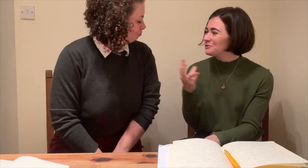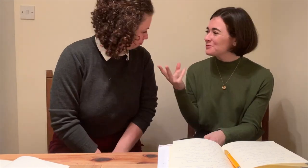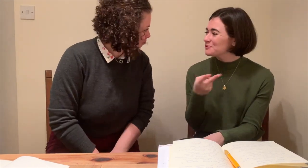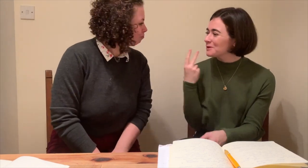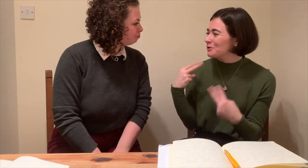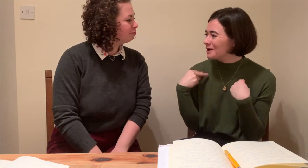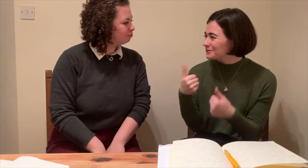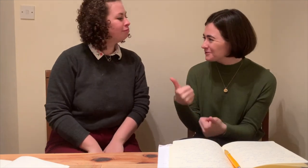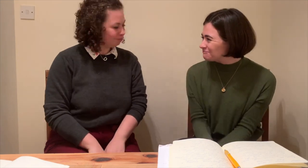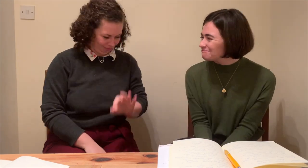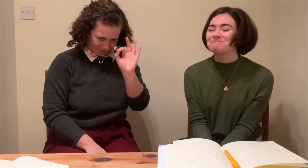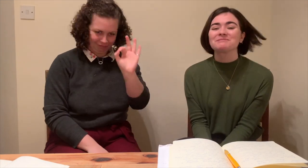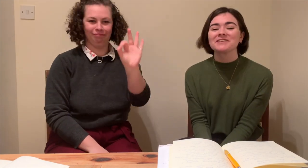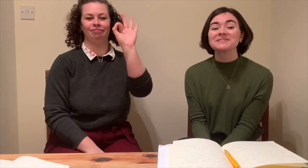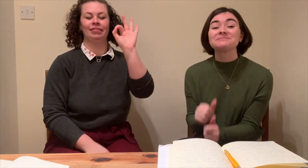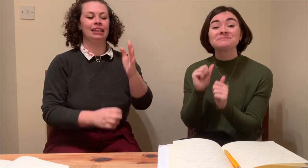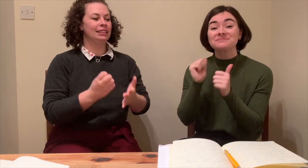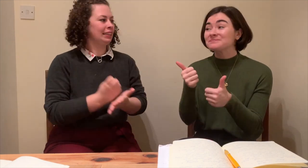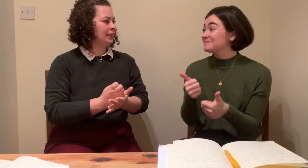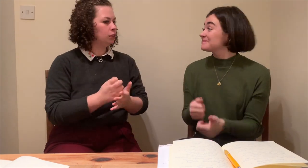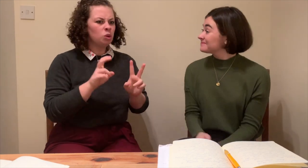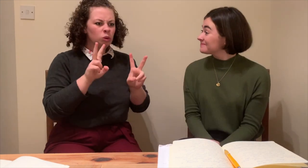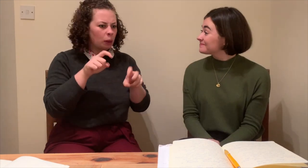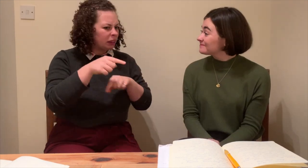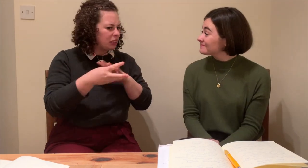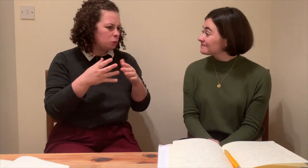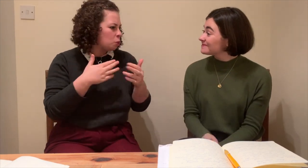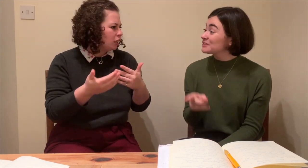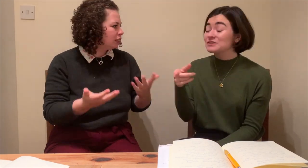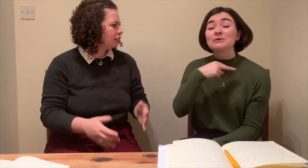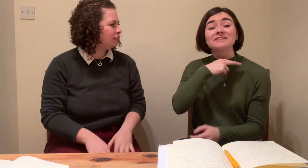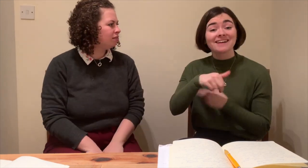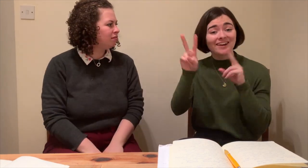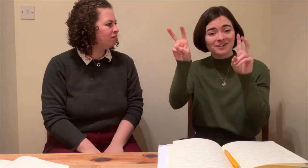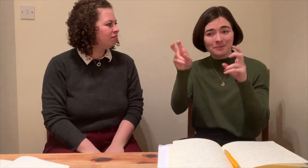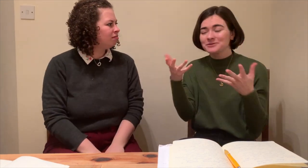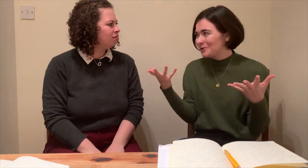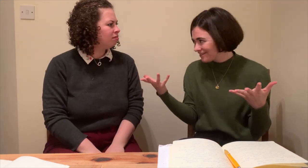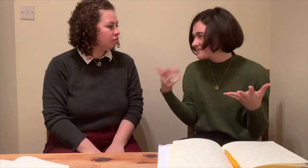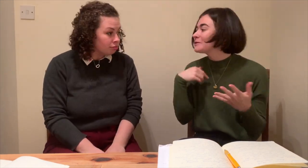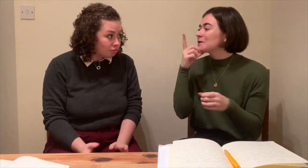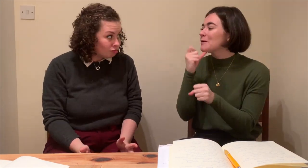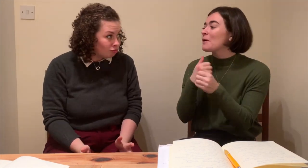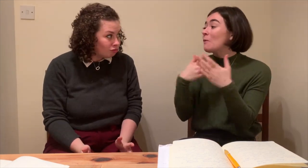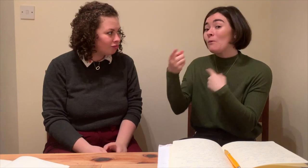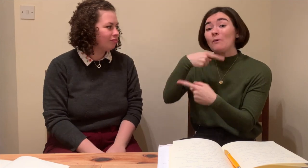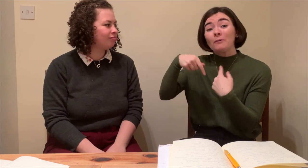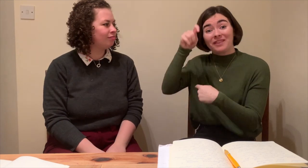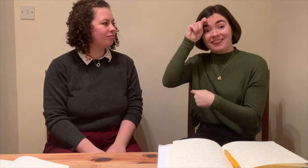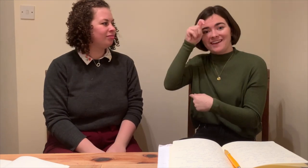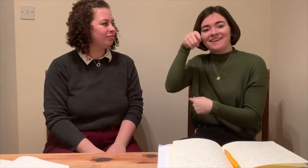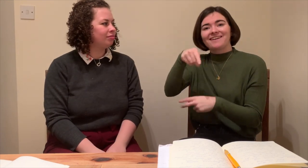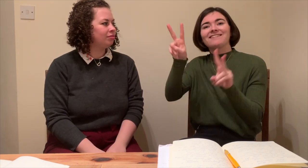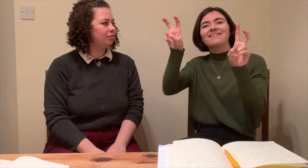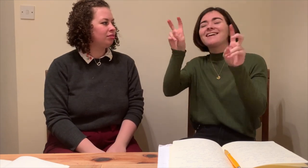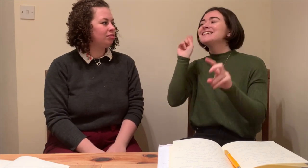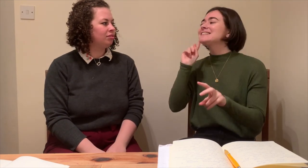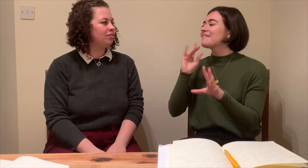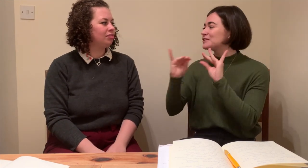but here I think it's still growing. That's true. We are seeing it a lot more often. And today we have a very special guest. Very special. The wonderful Teresa Lynch